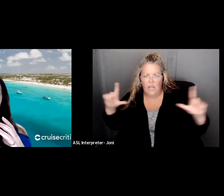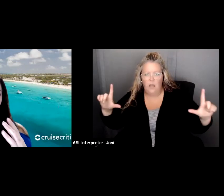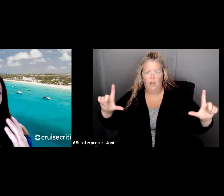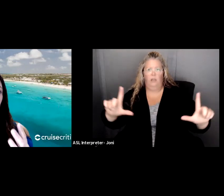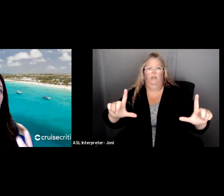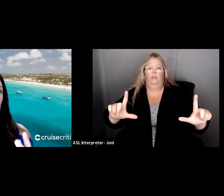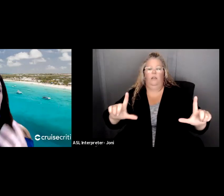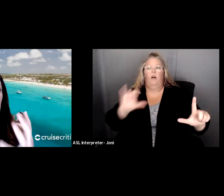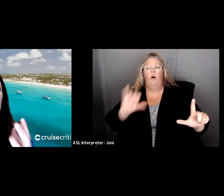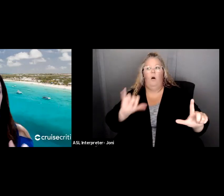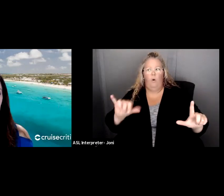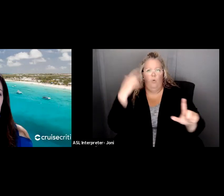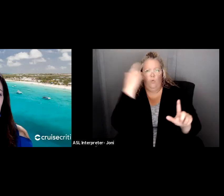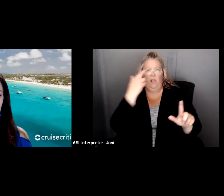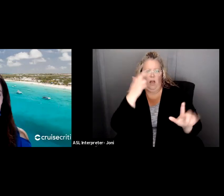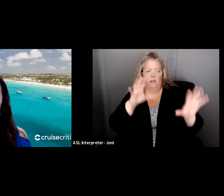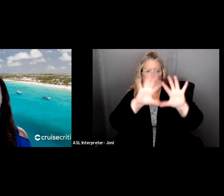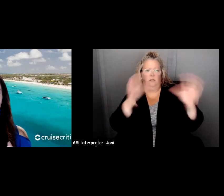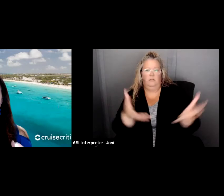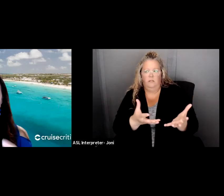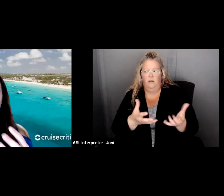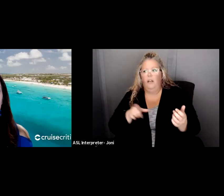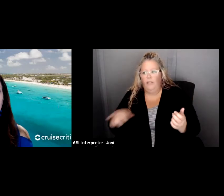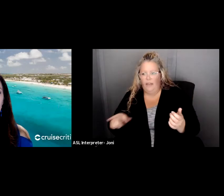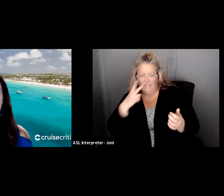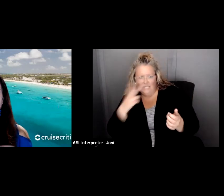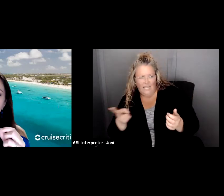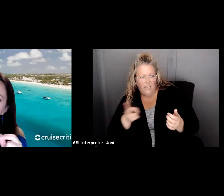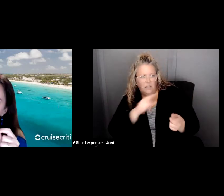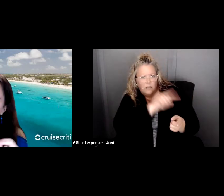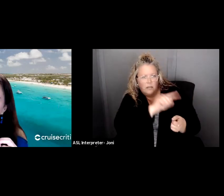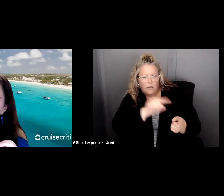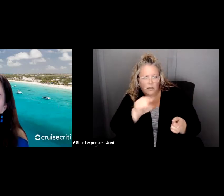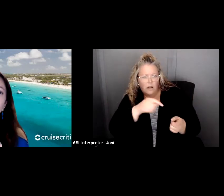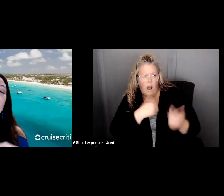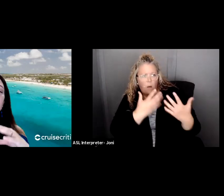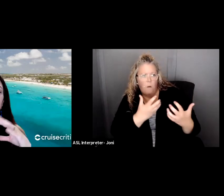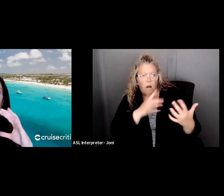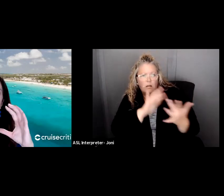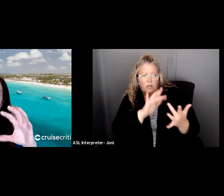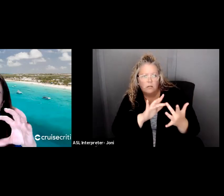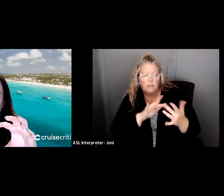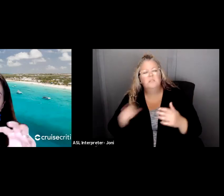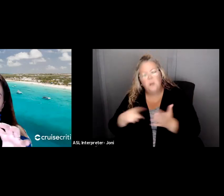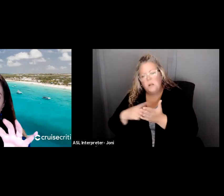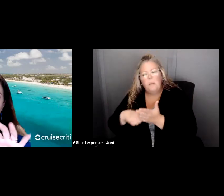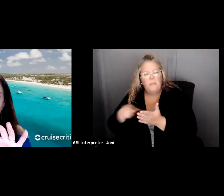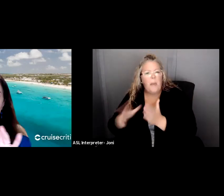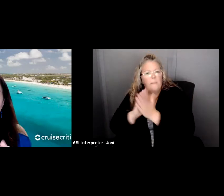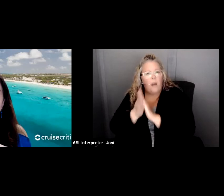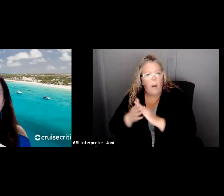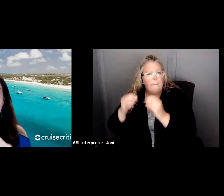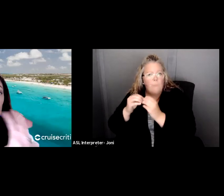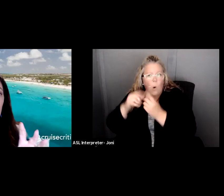you know, that their, their group, their sub segments, um, of stakeholders that they want to reach. So they get a little granular, um, they get a little, you know,